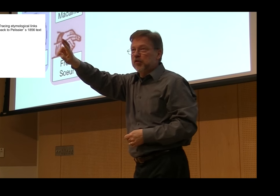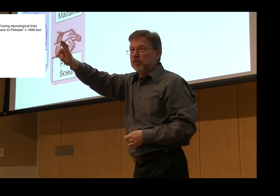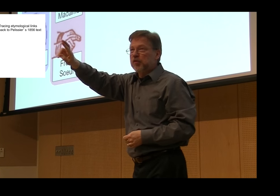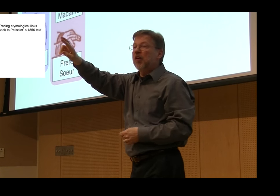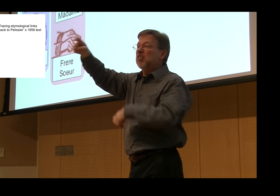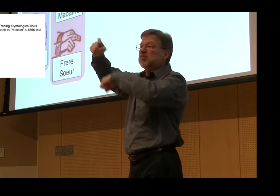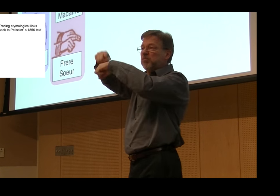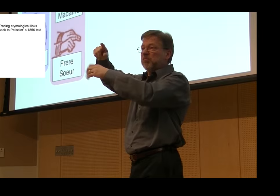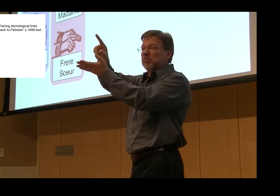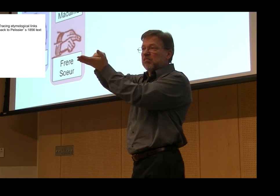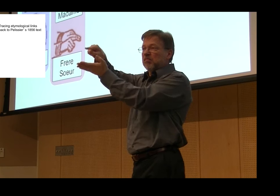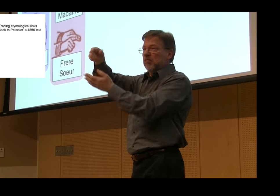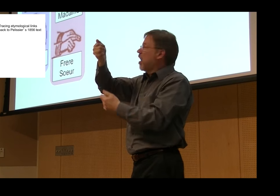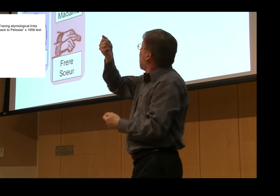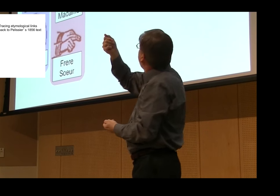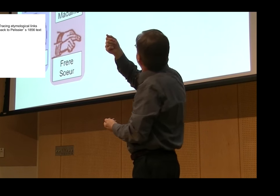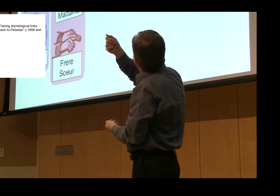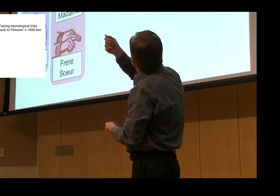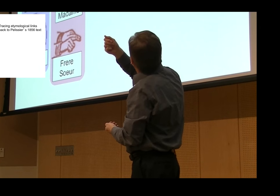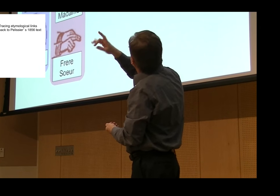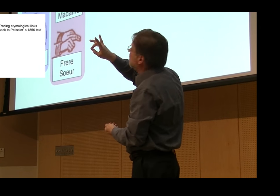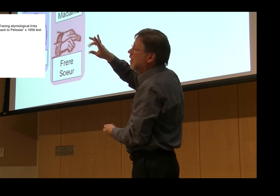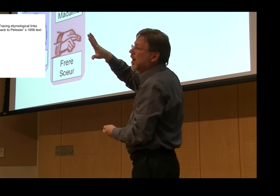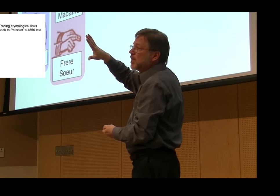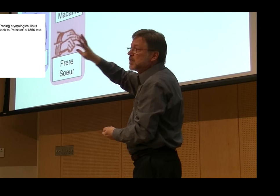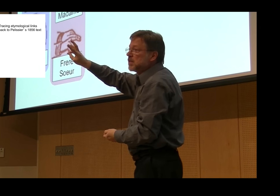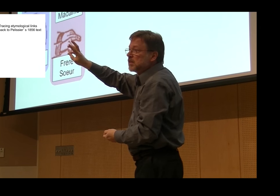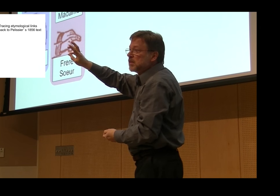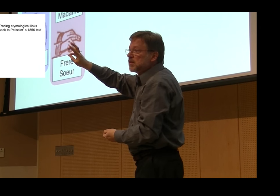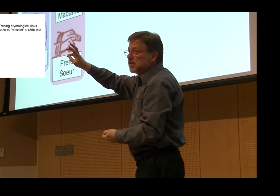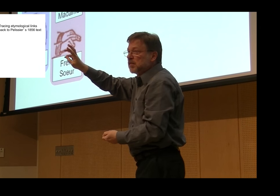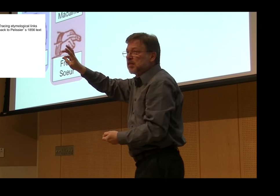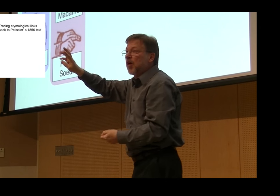was Pellissier. He published it in 1856, this dictionary.